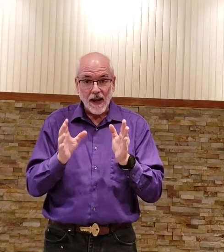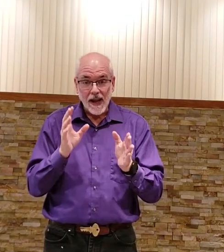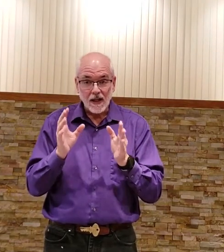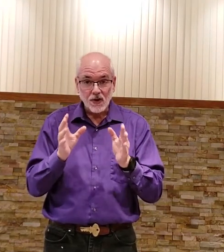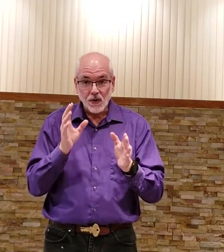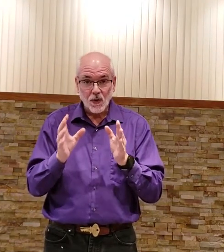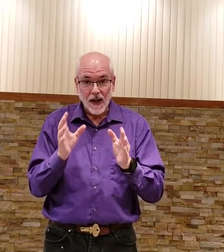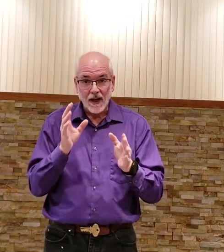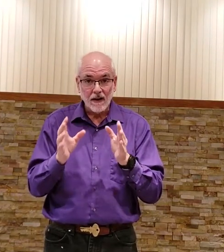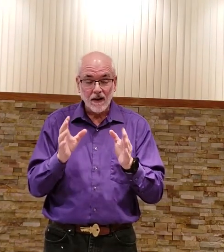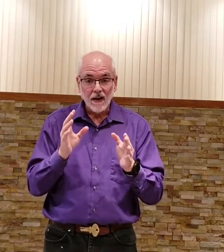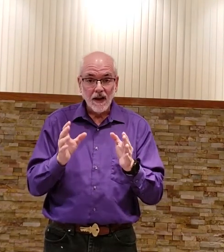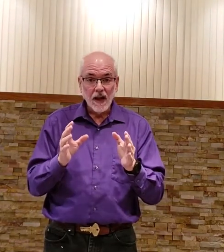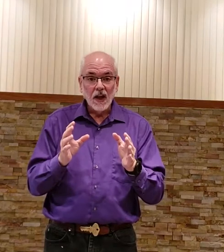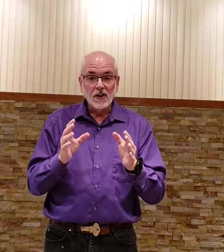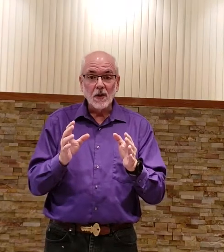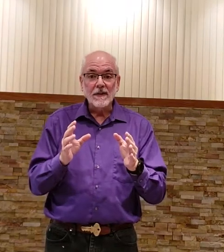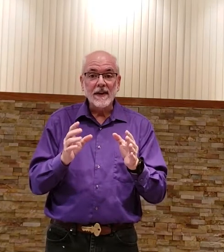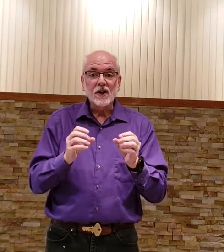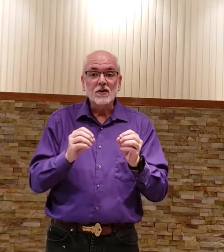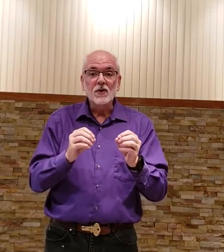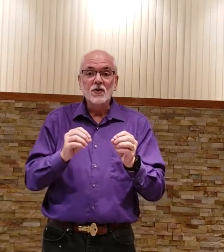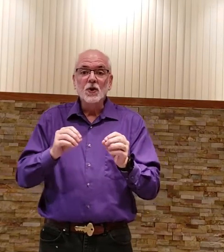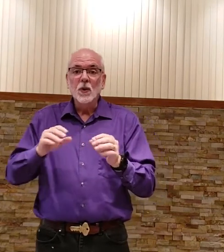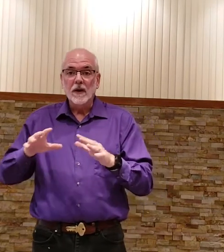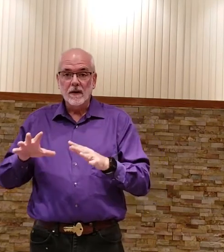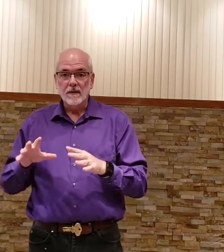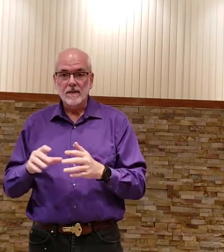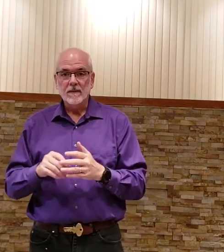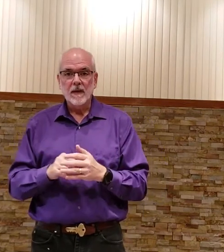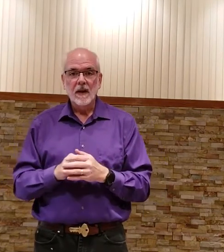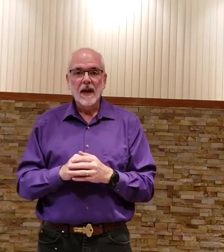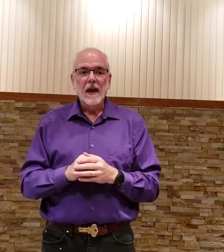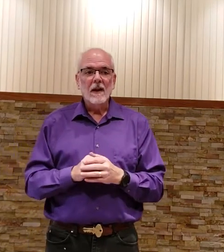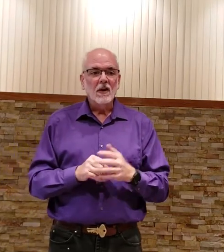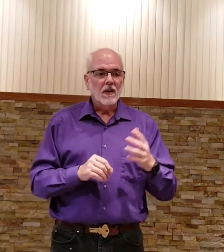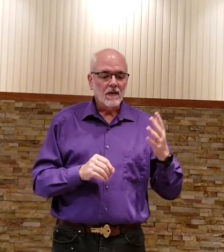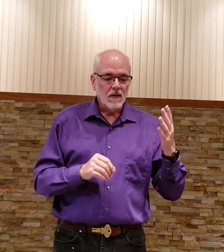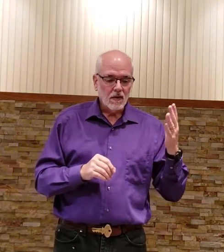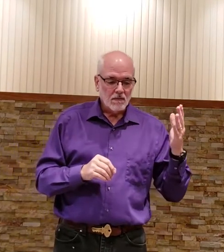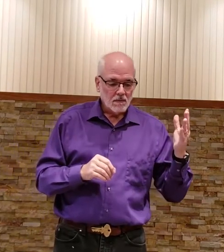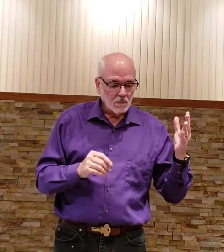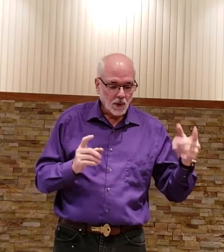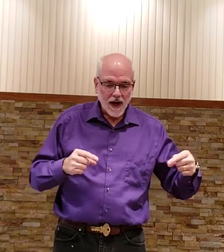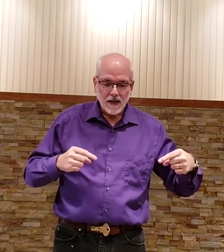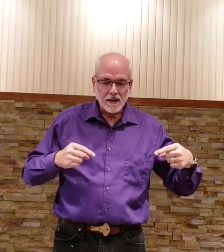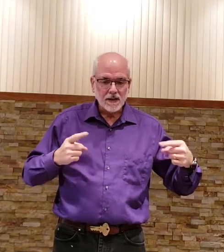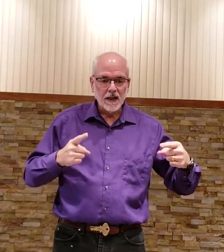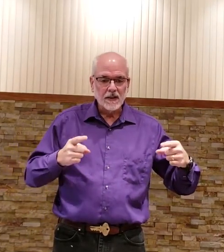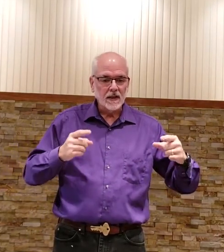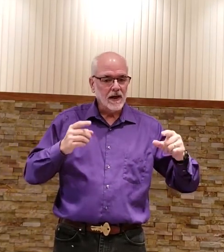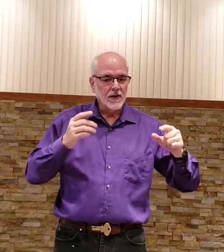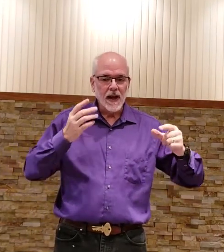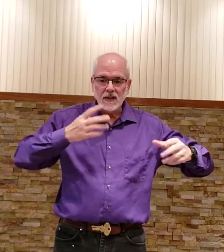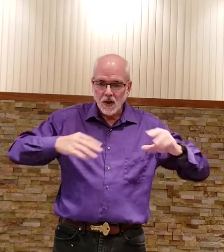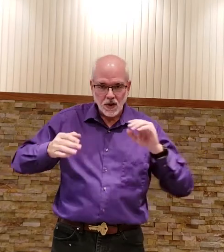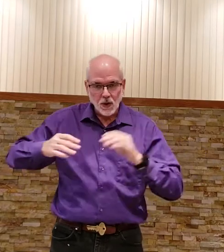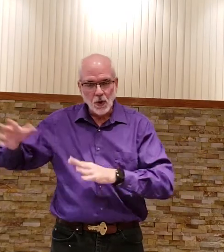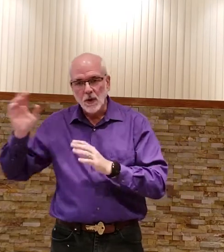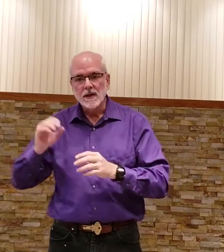hands trained so that they just do it practice the sentences get your hands to do the